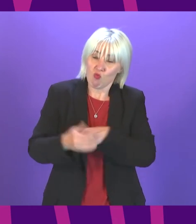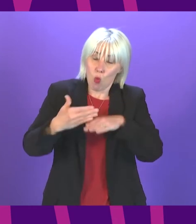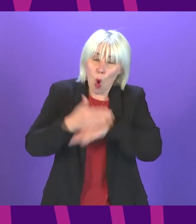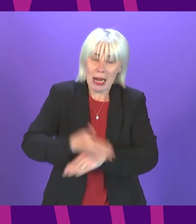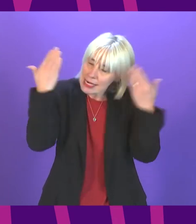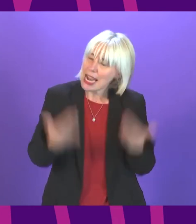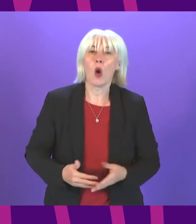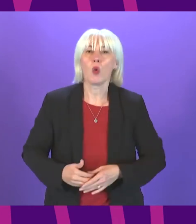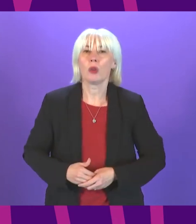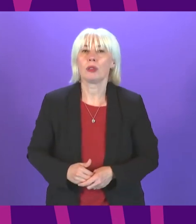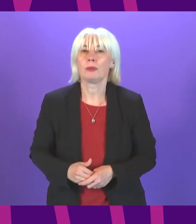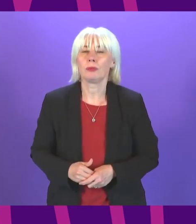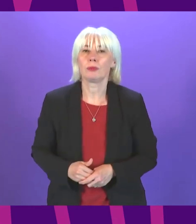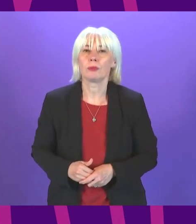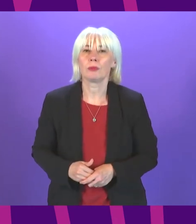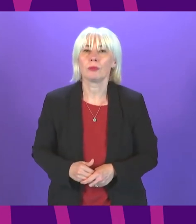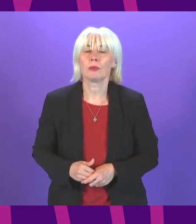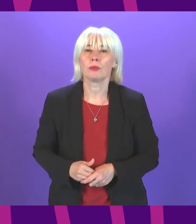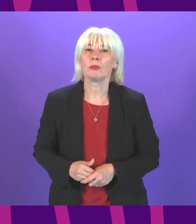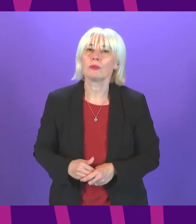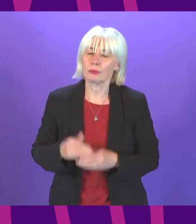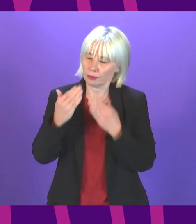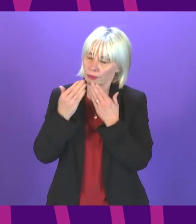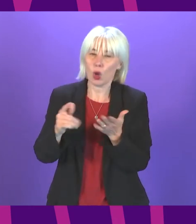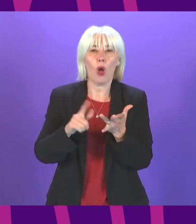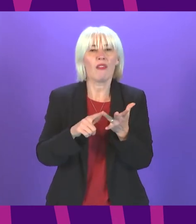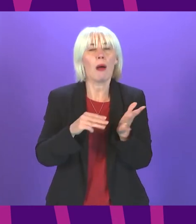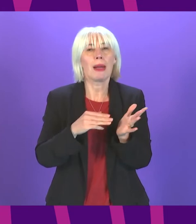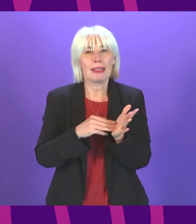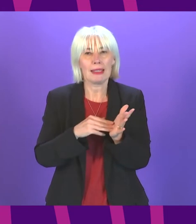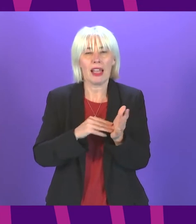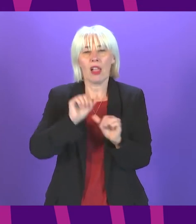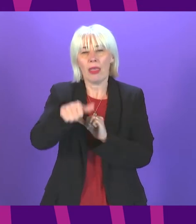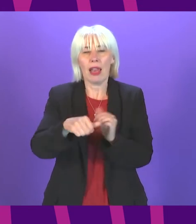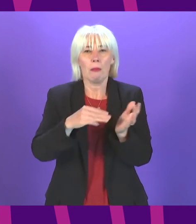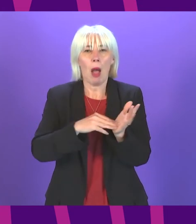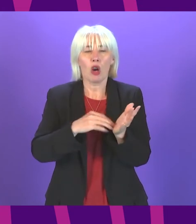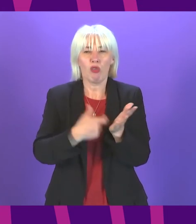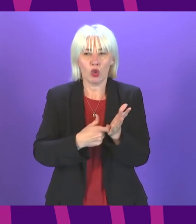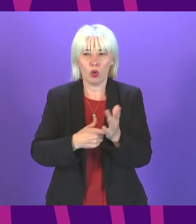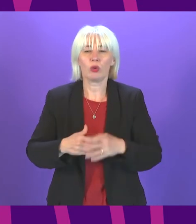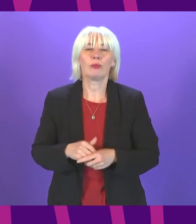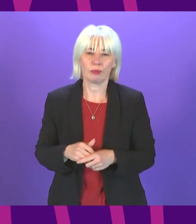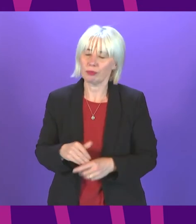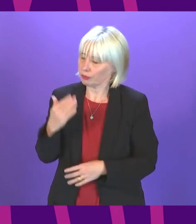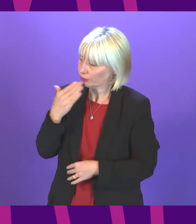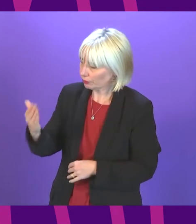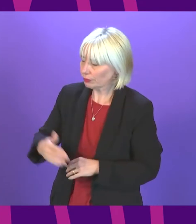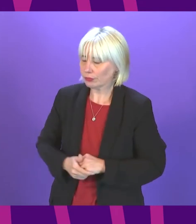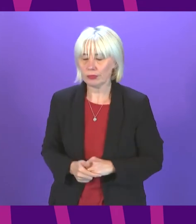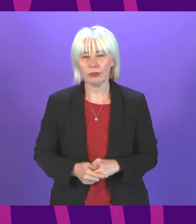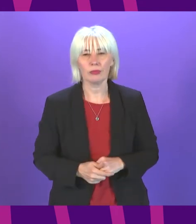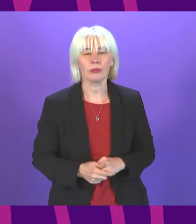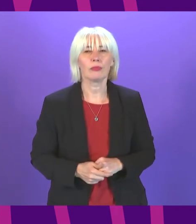thank you miss Duncan Glancy I now call Oliver Mundell to be followed by Mark Rusko thank you presiding officer